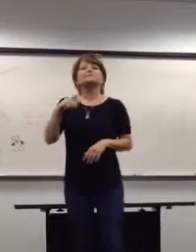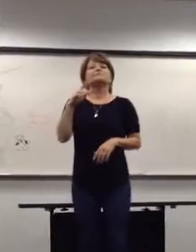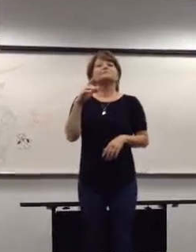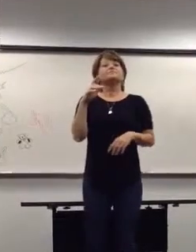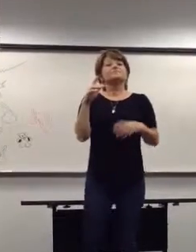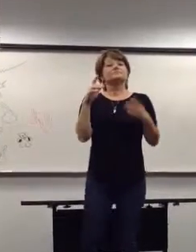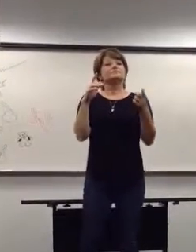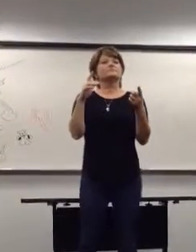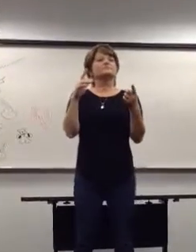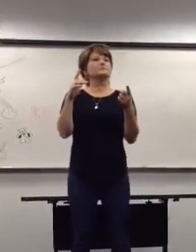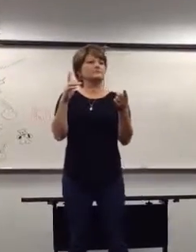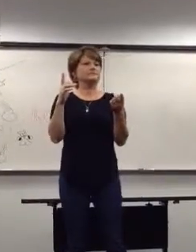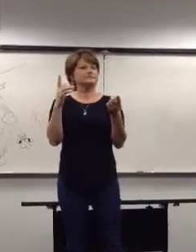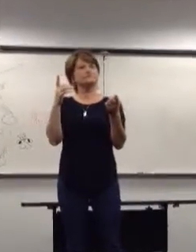to learn whenever you do take theory.